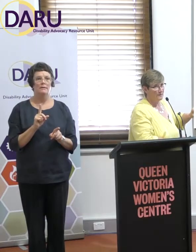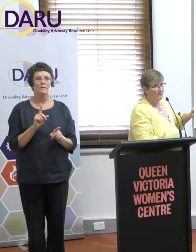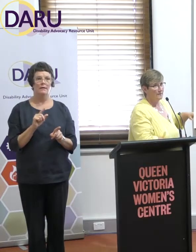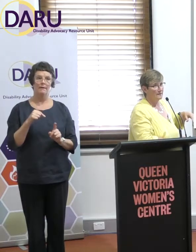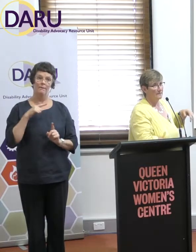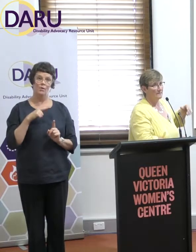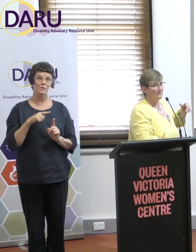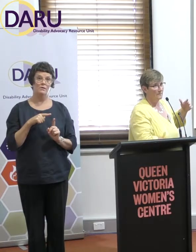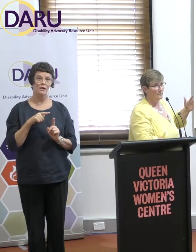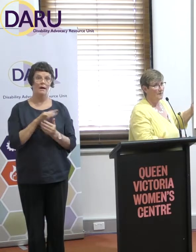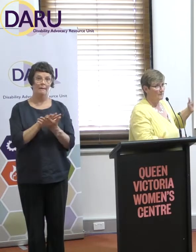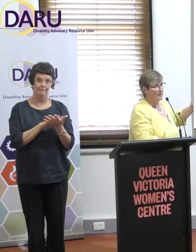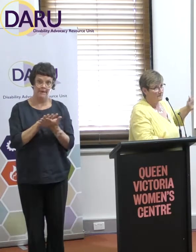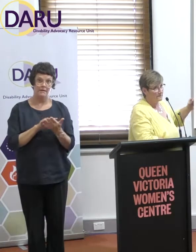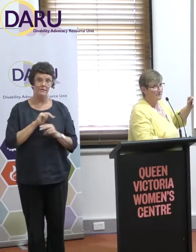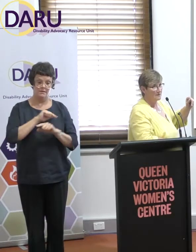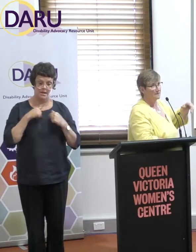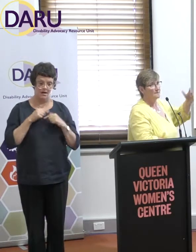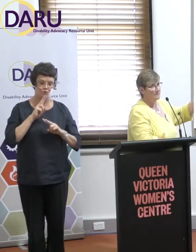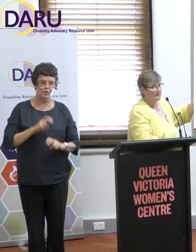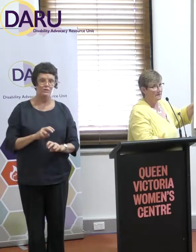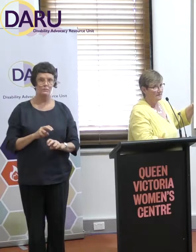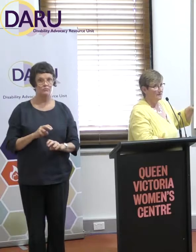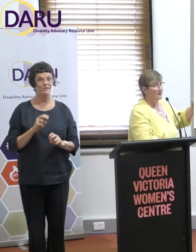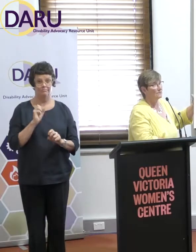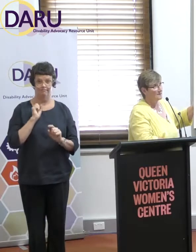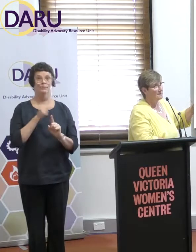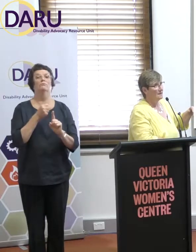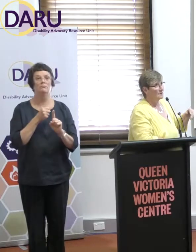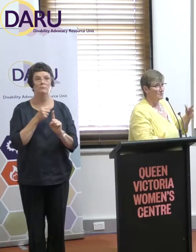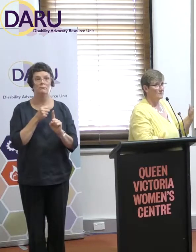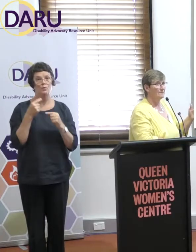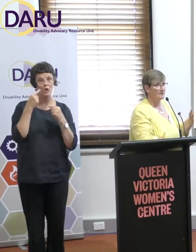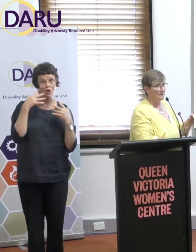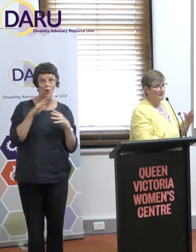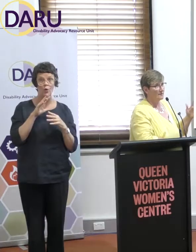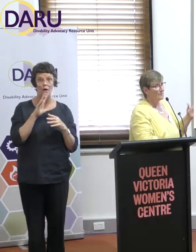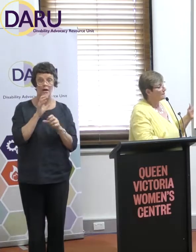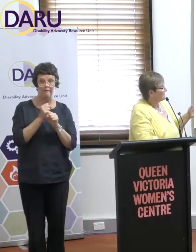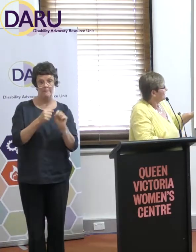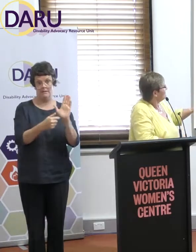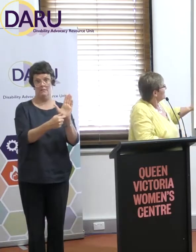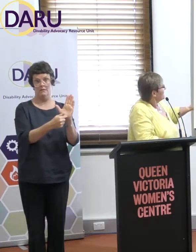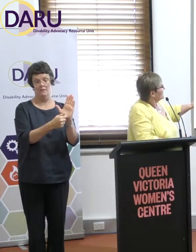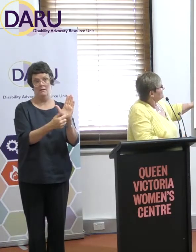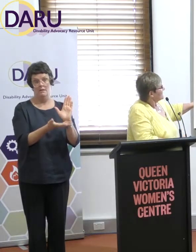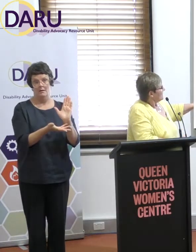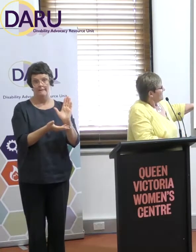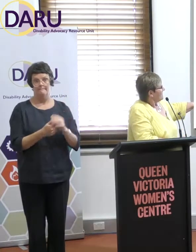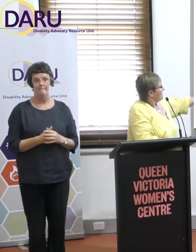more useful if we can wave it around every time somebody, you know, a government, demonstrates how they're wasting money.